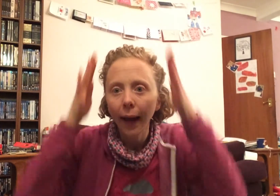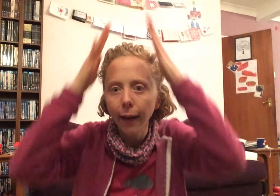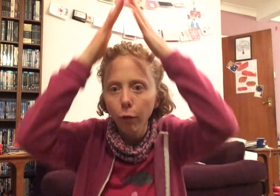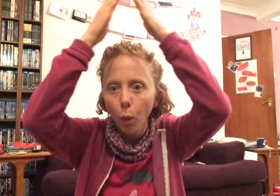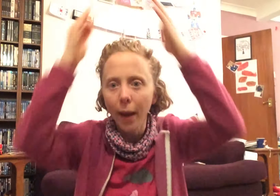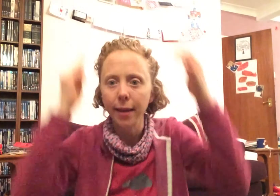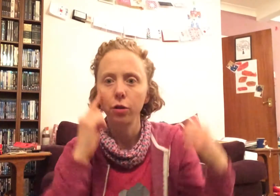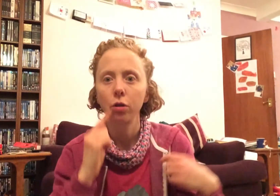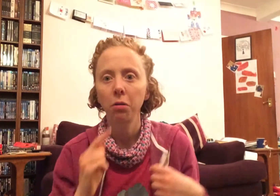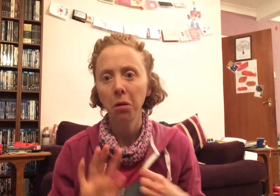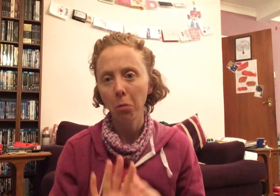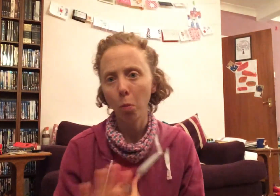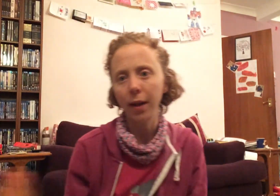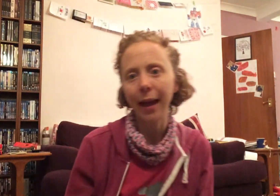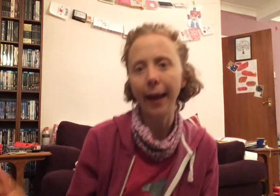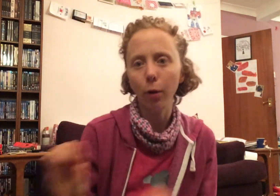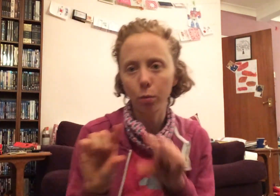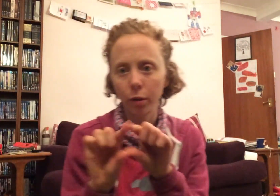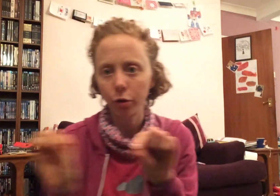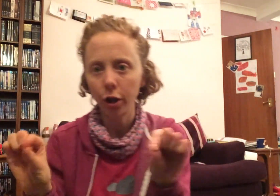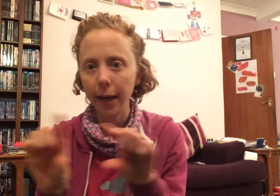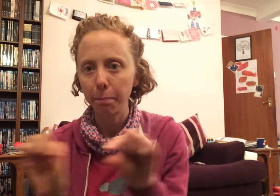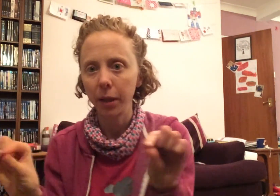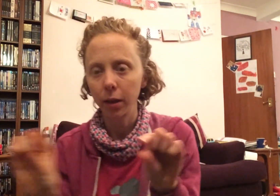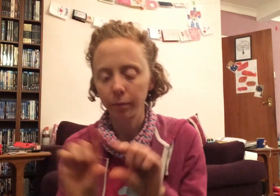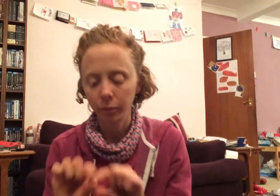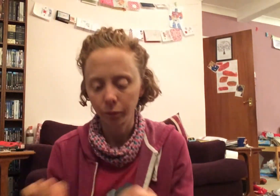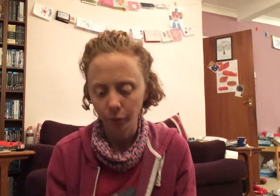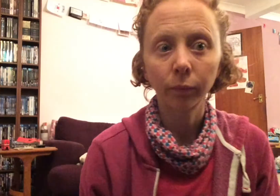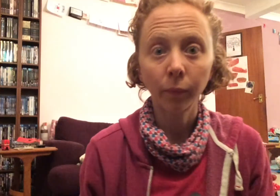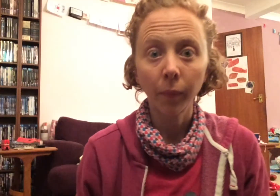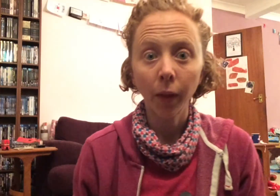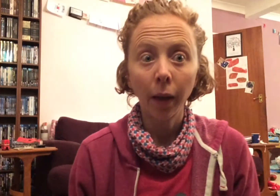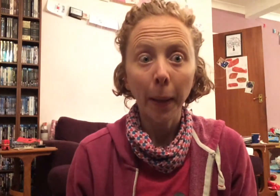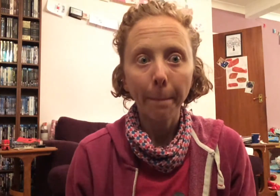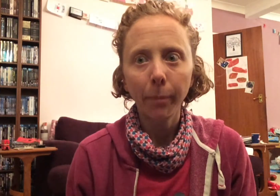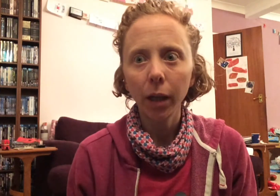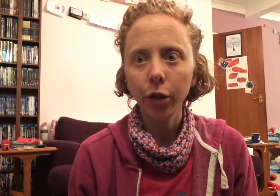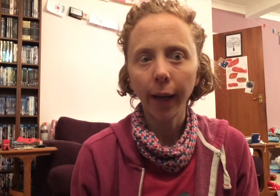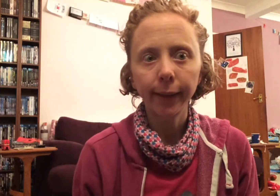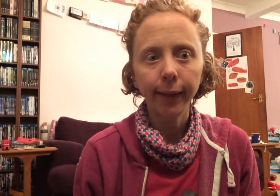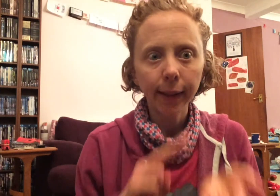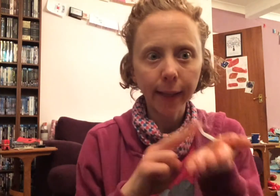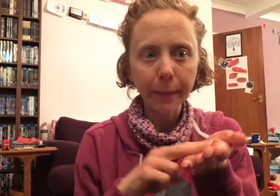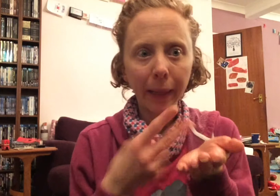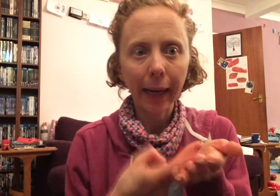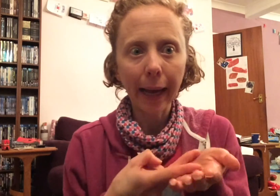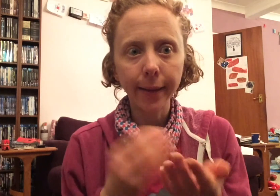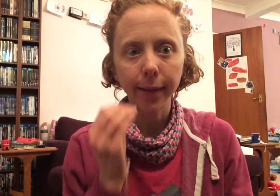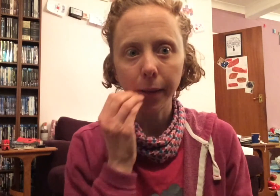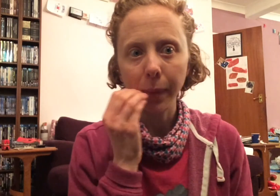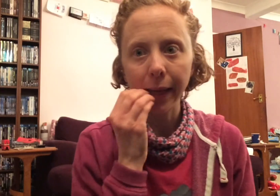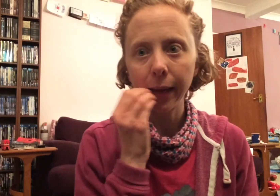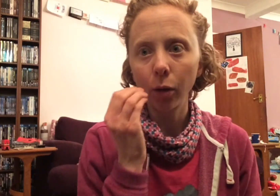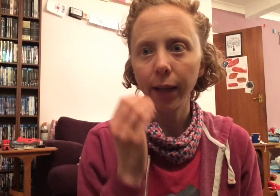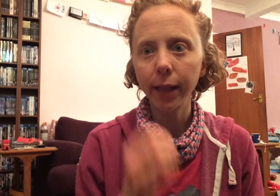have a witch without chips. But just as he planned to begin on his